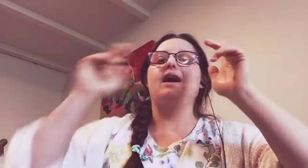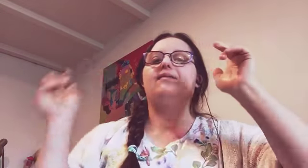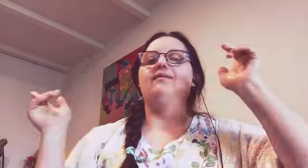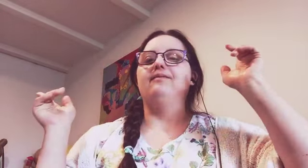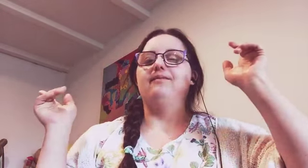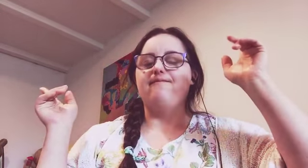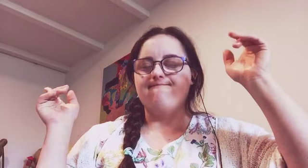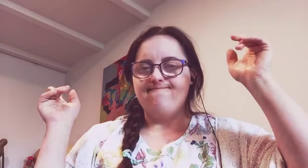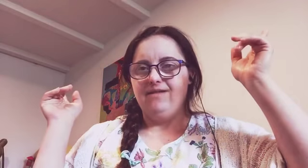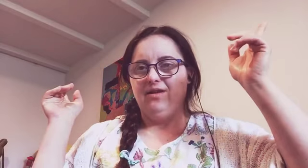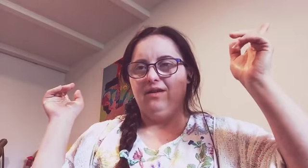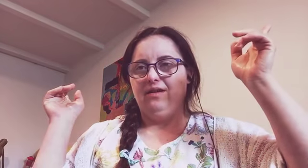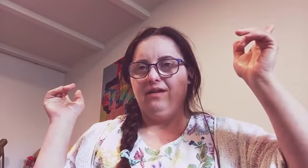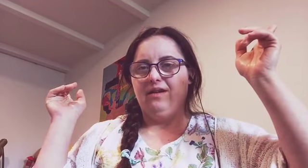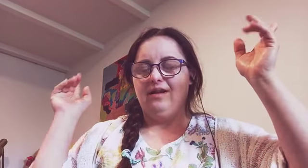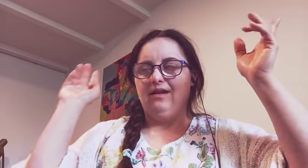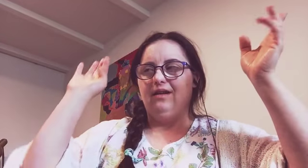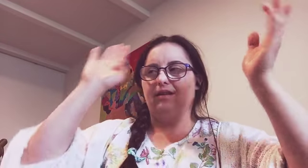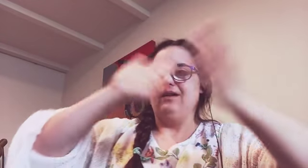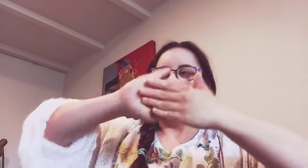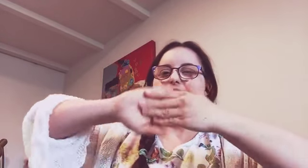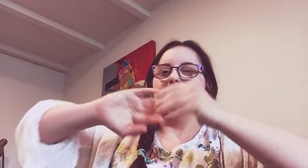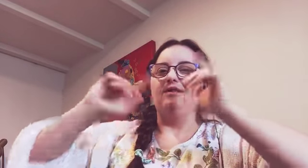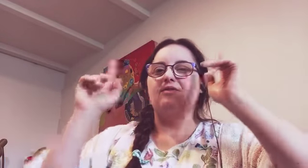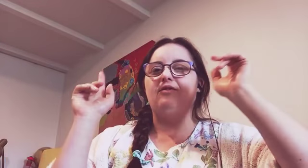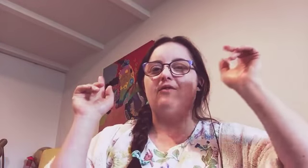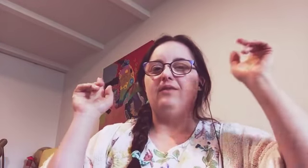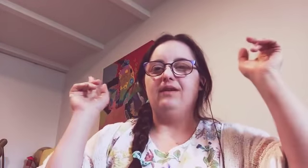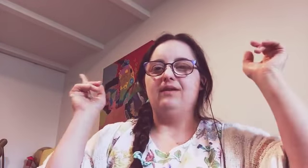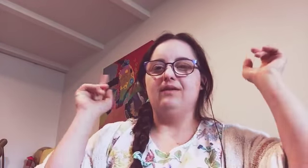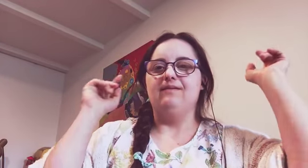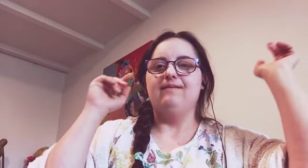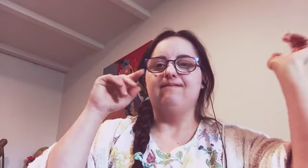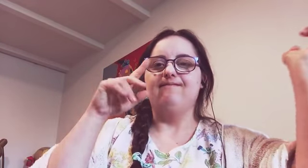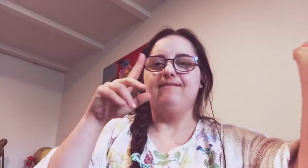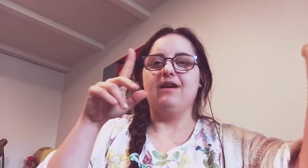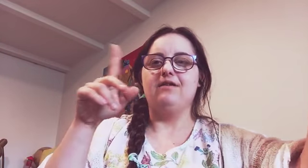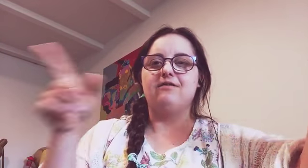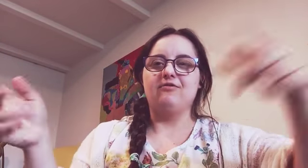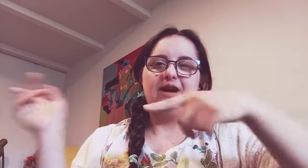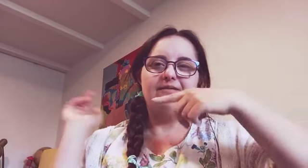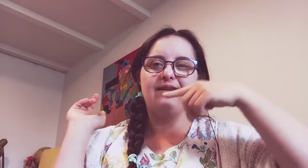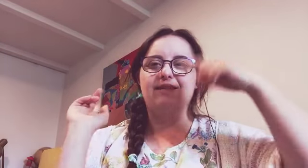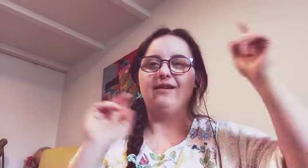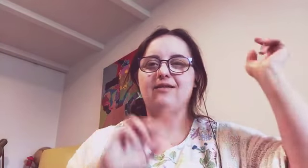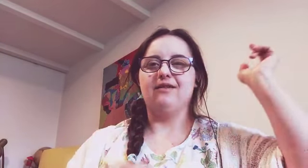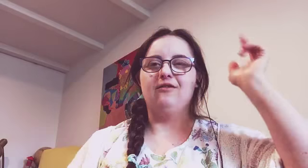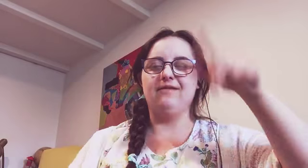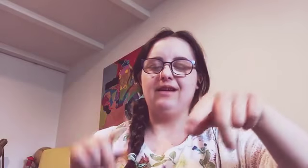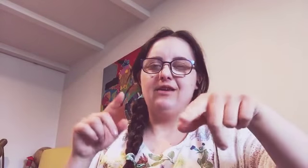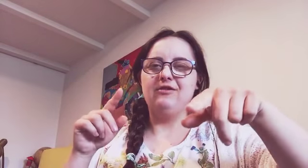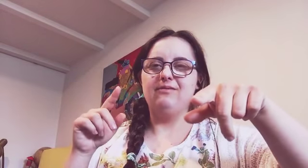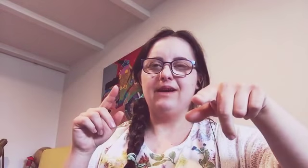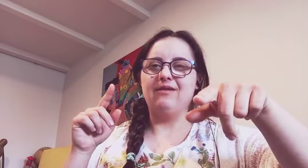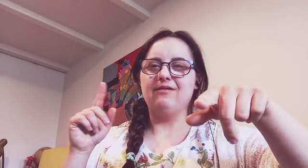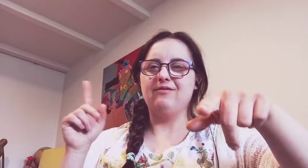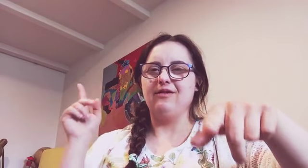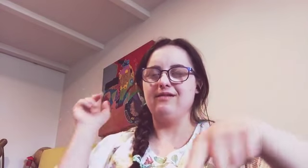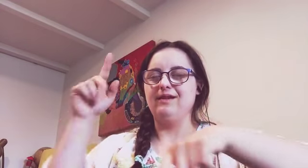uh, don't forget to uh, uh, subscribe and click on the notification bell so you can see